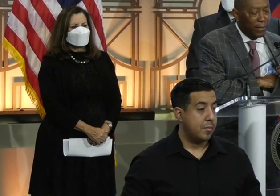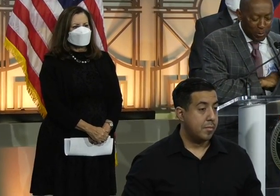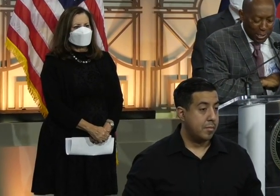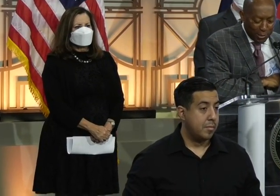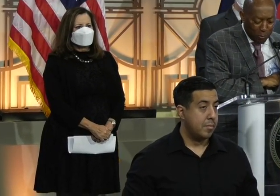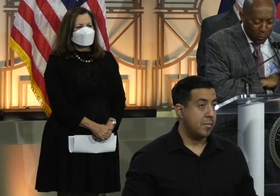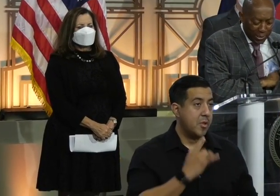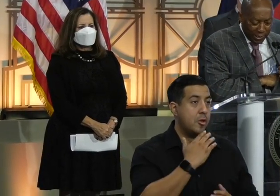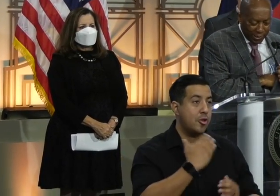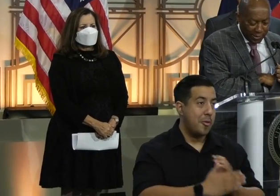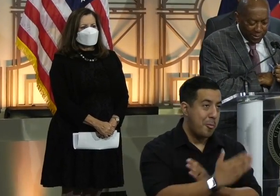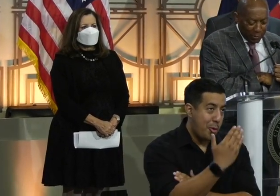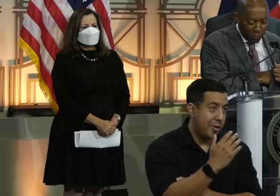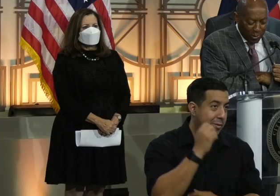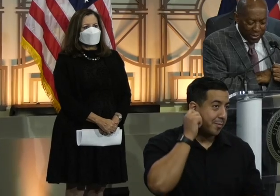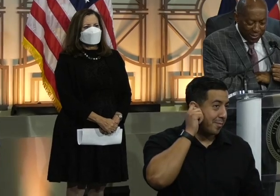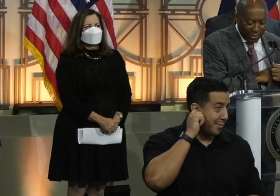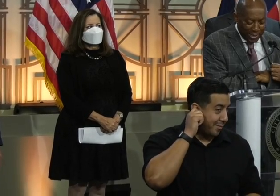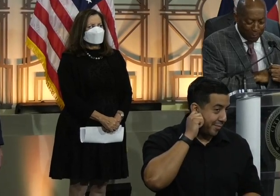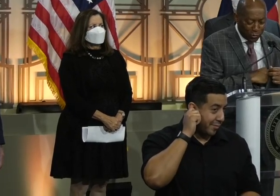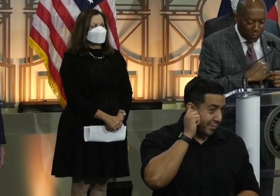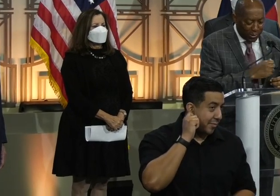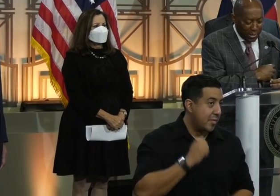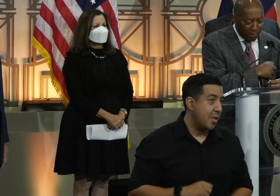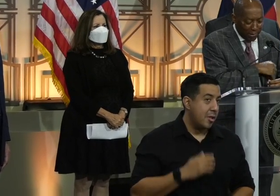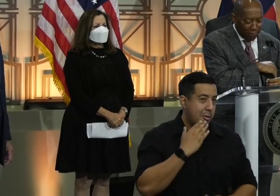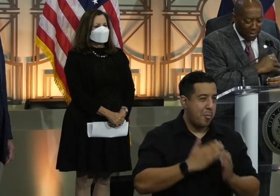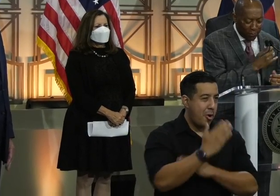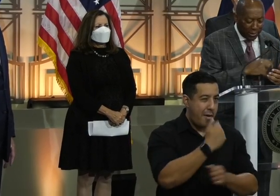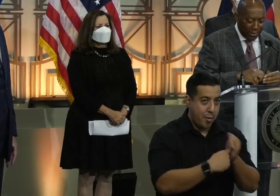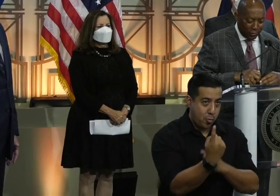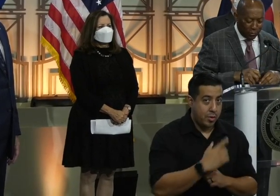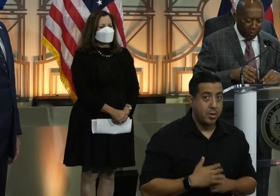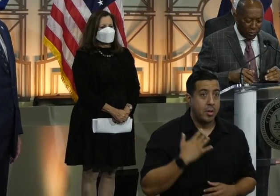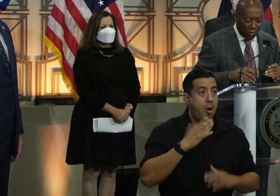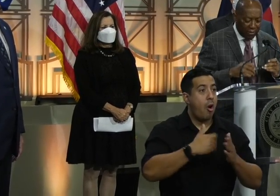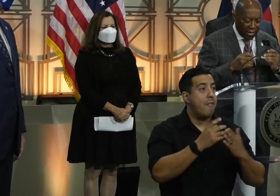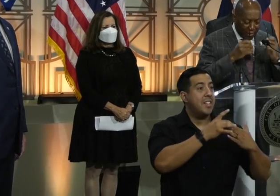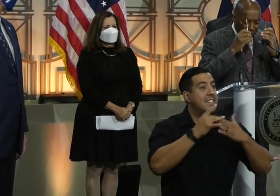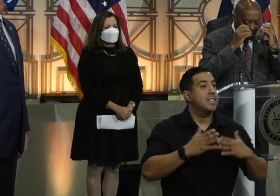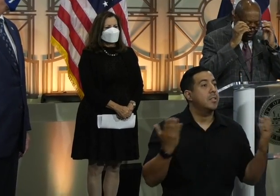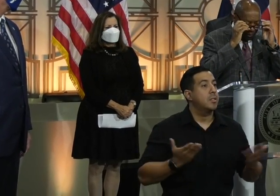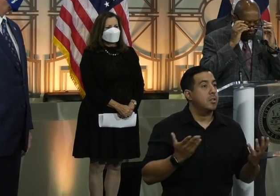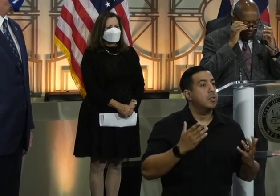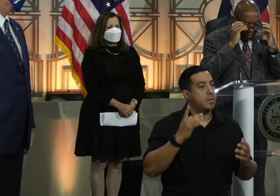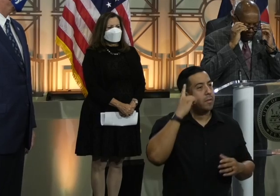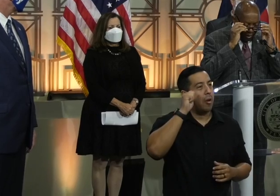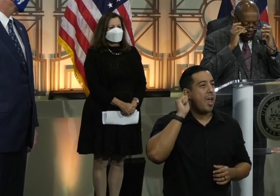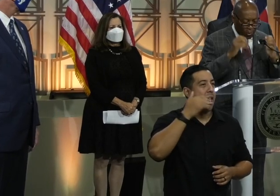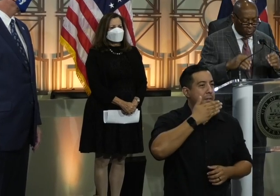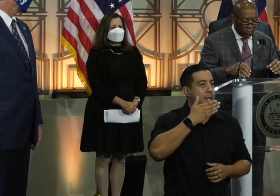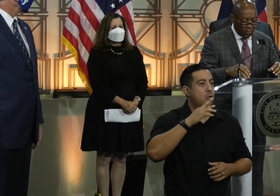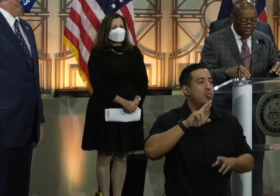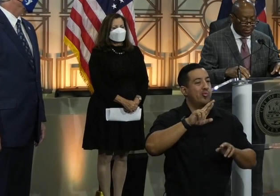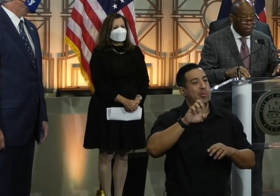Let me say good morning to everyone, and today I'm joined by the following leaders from the Houston Afghan Resettlement Fund,